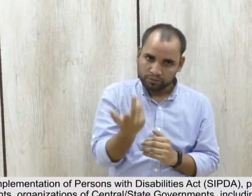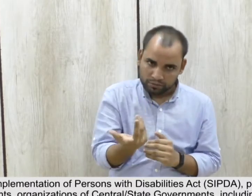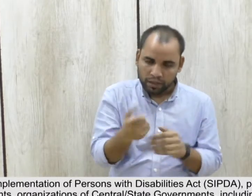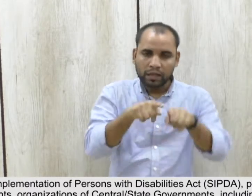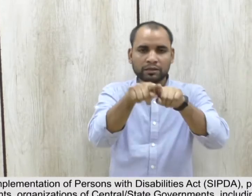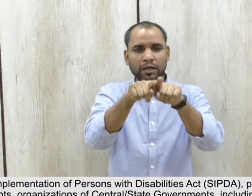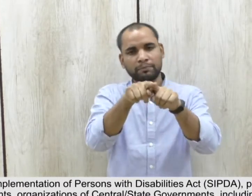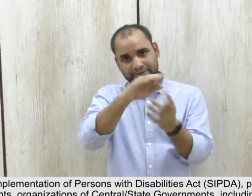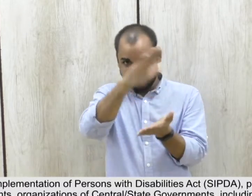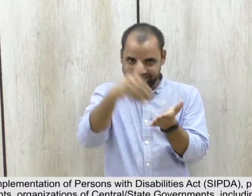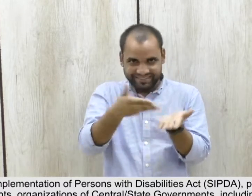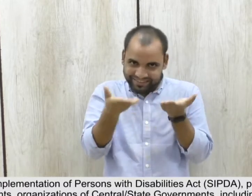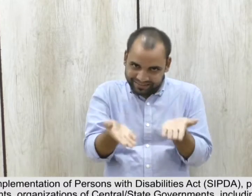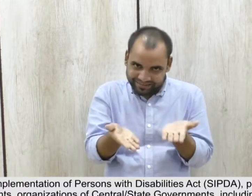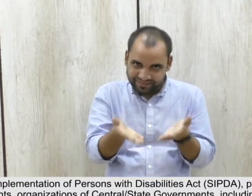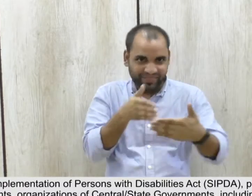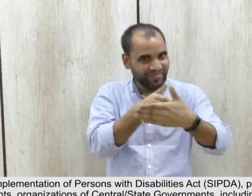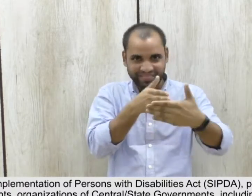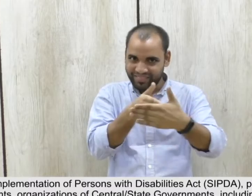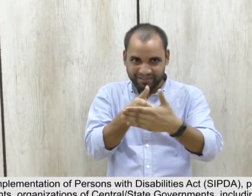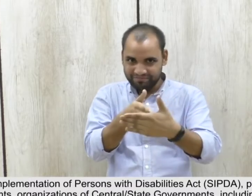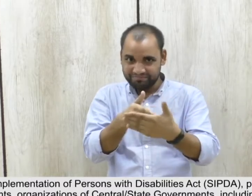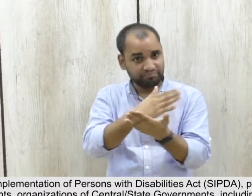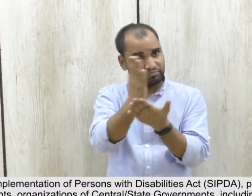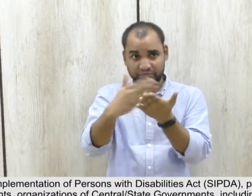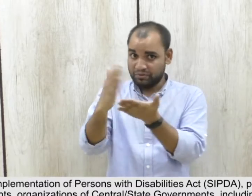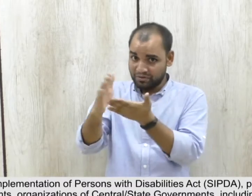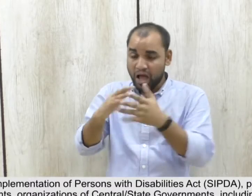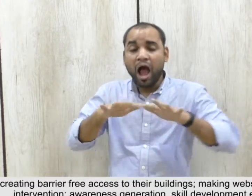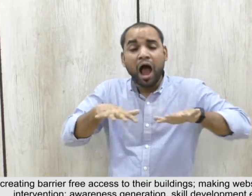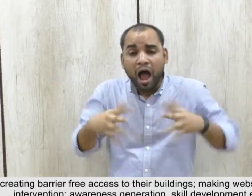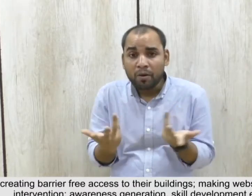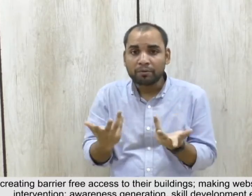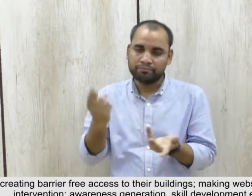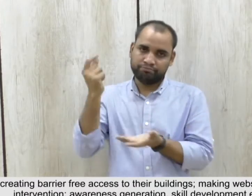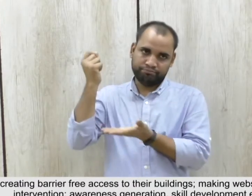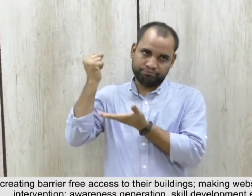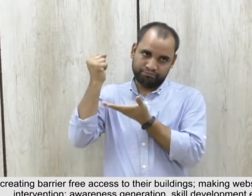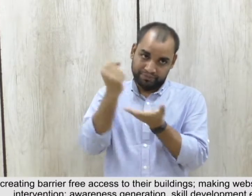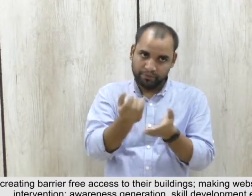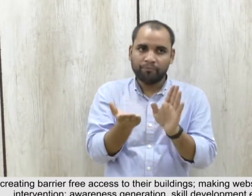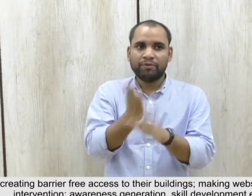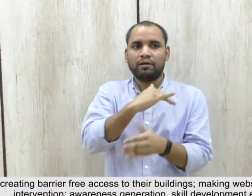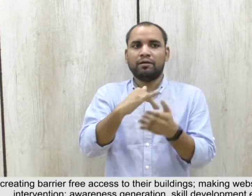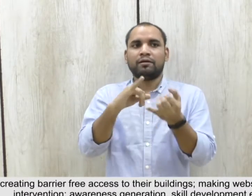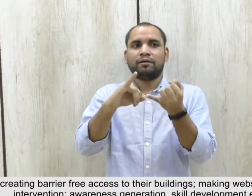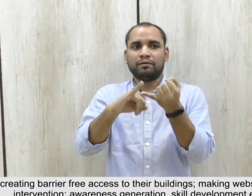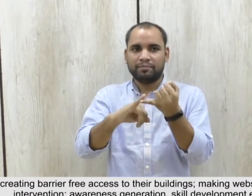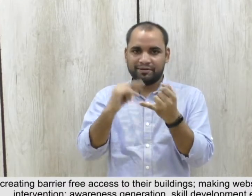organizations of central state governments, including autonomous bodies and universities, for